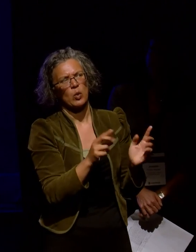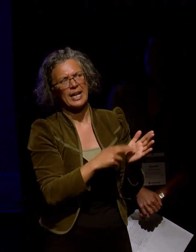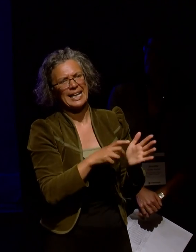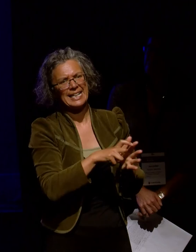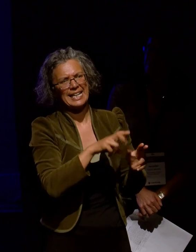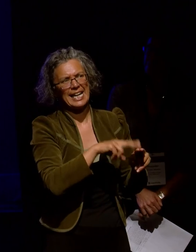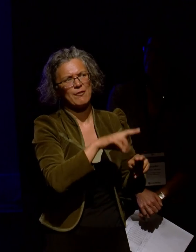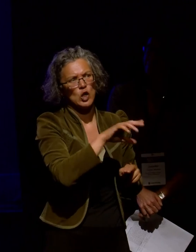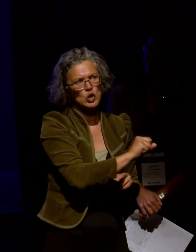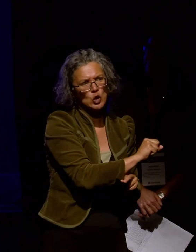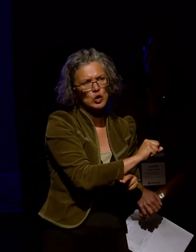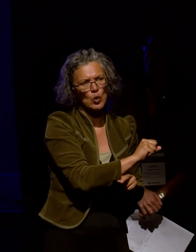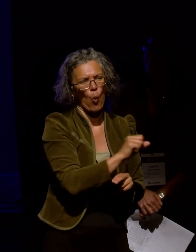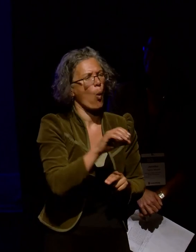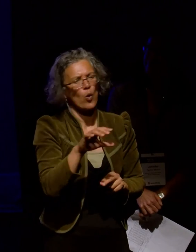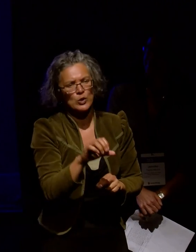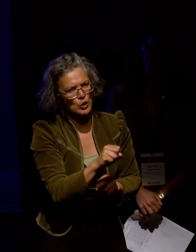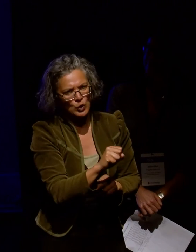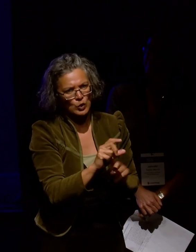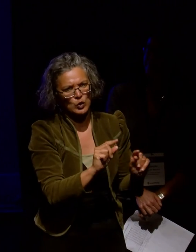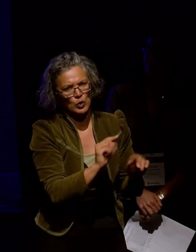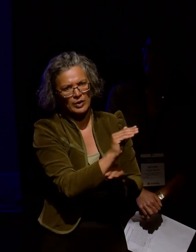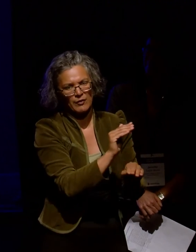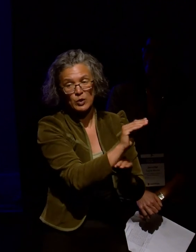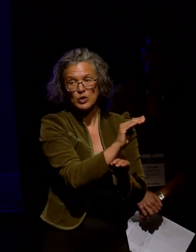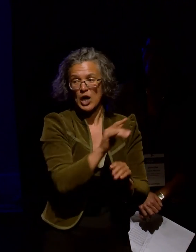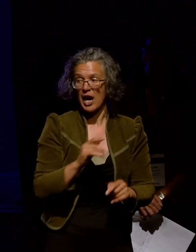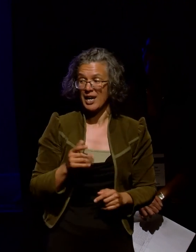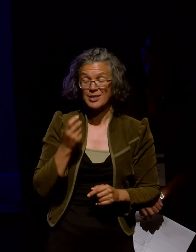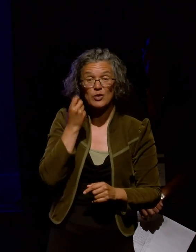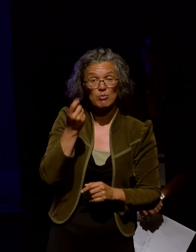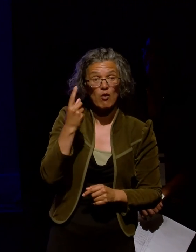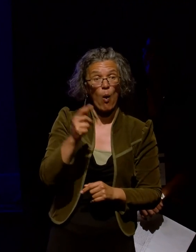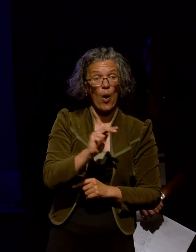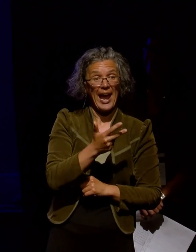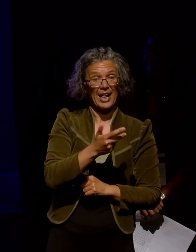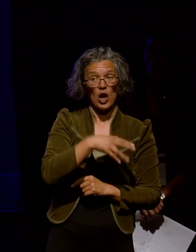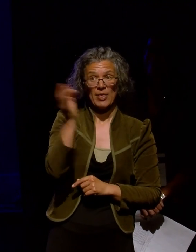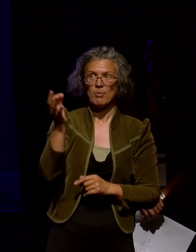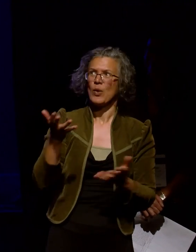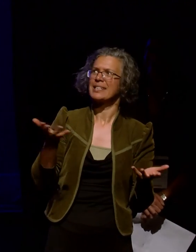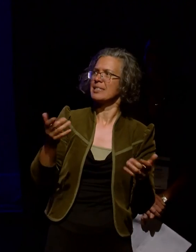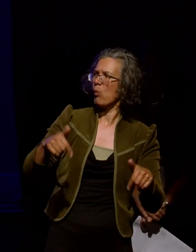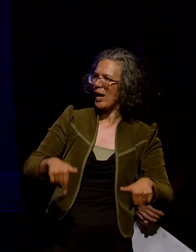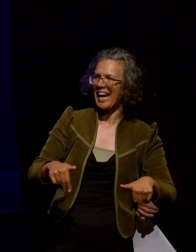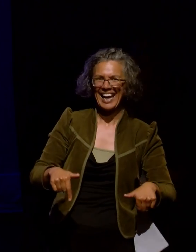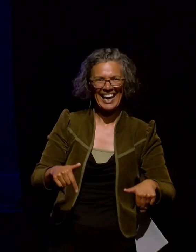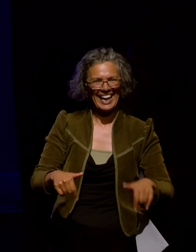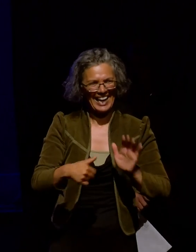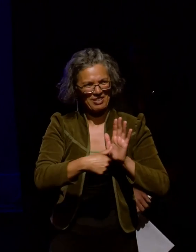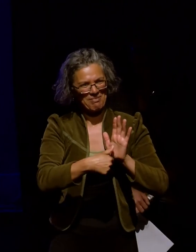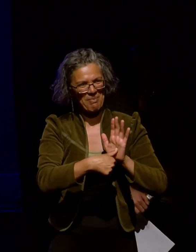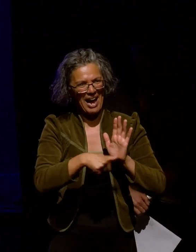should and shouldn't do in the future. So there we are, 8 o'clock tomorrow morning, somewhere in this building is the place to